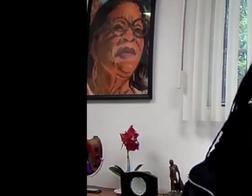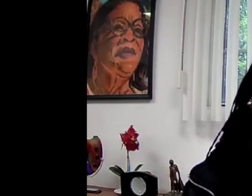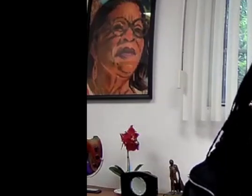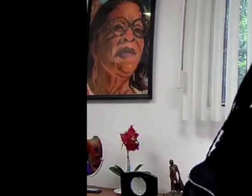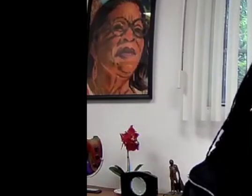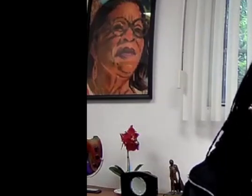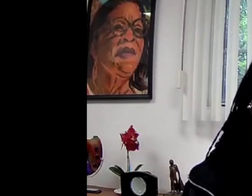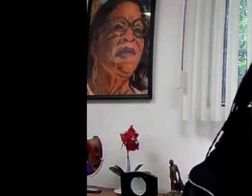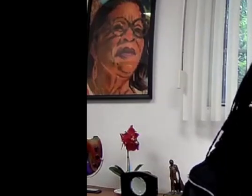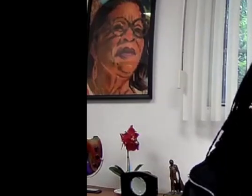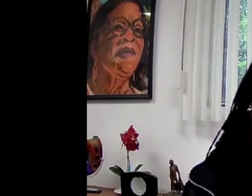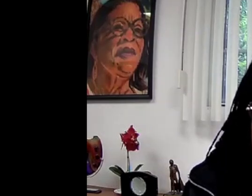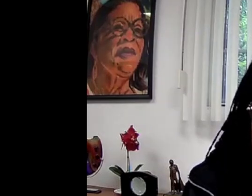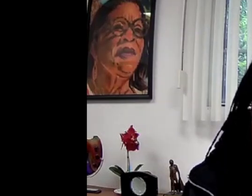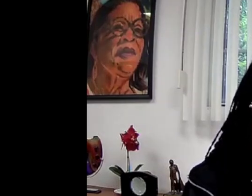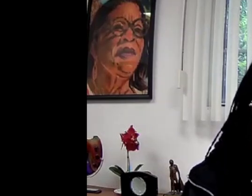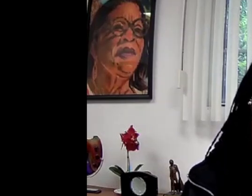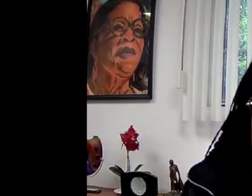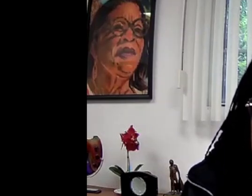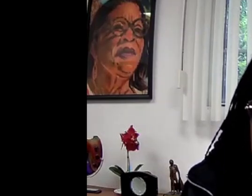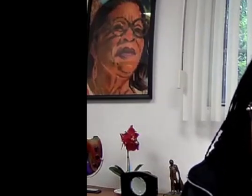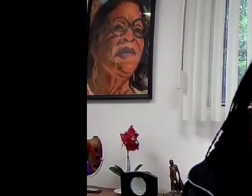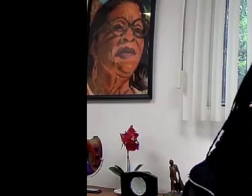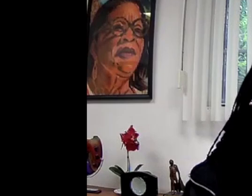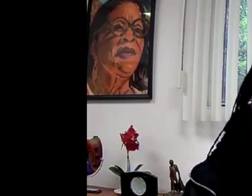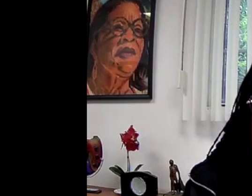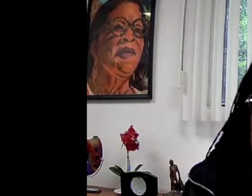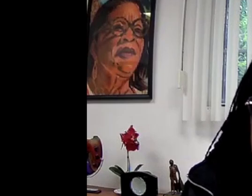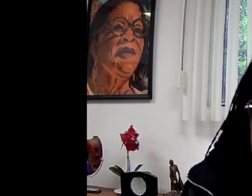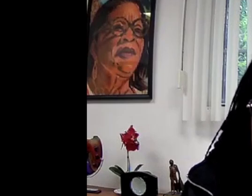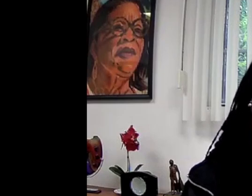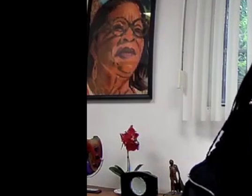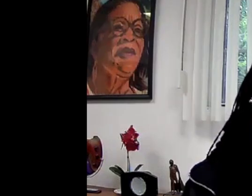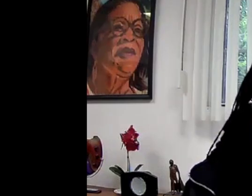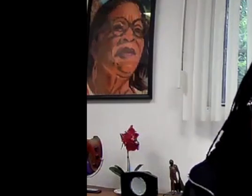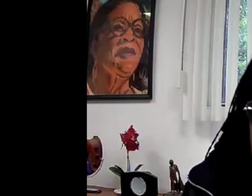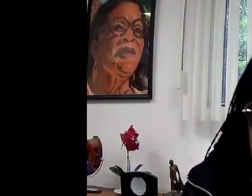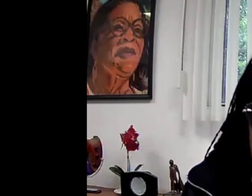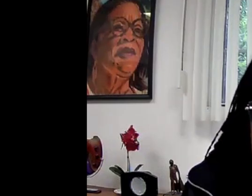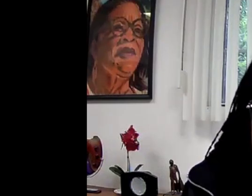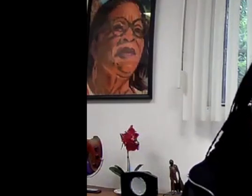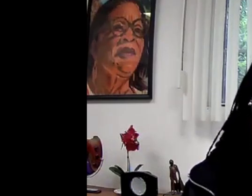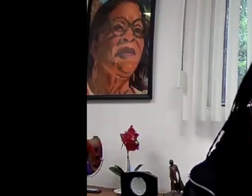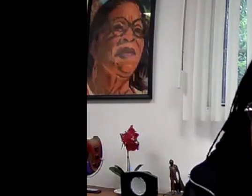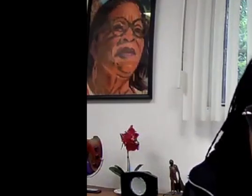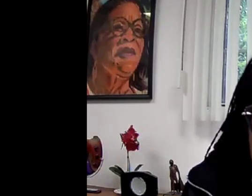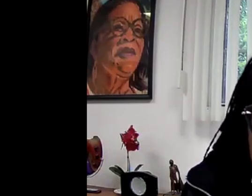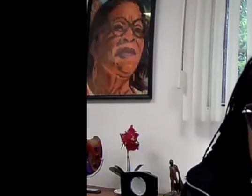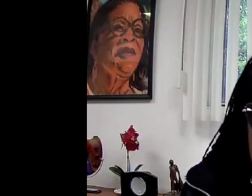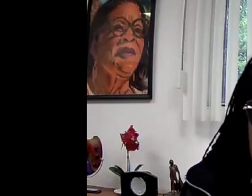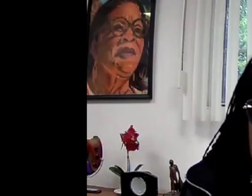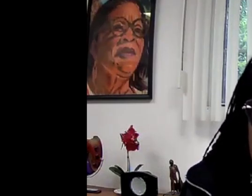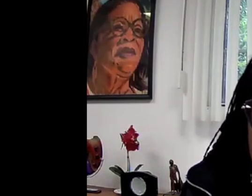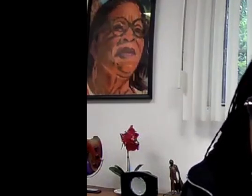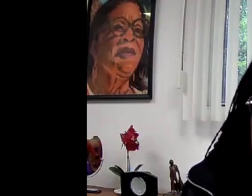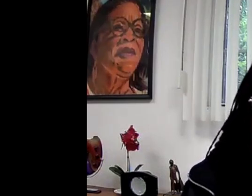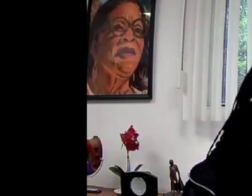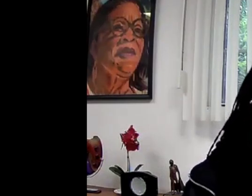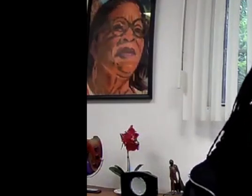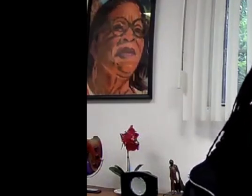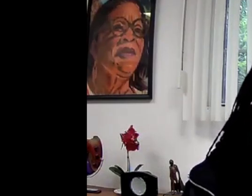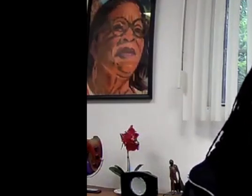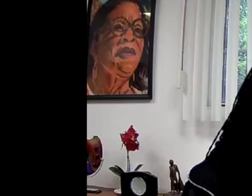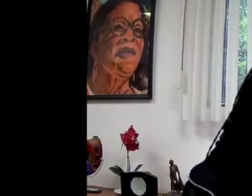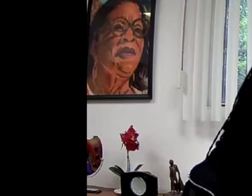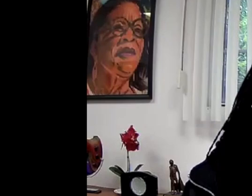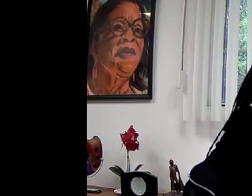founded a new way of life reentry project that provides housing and support for other women. And what I'm